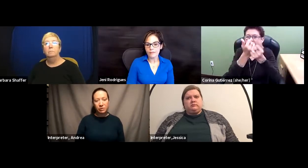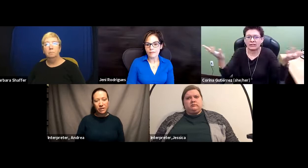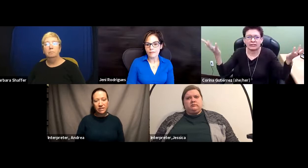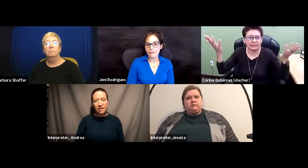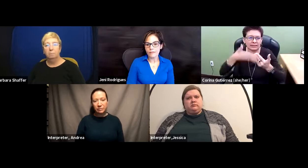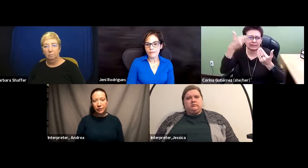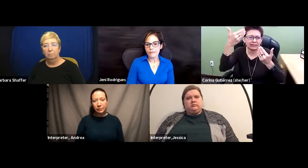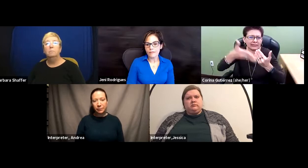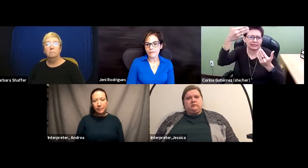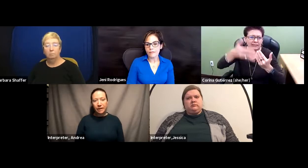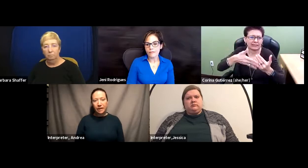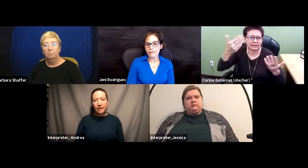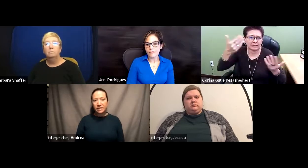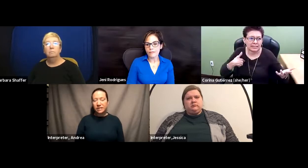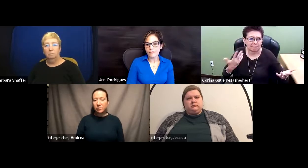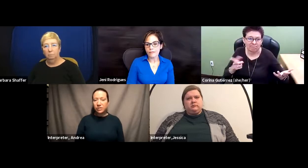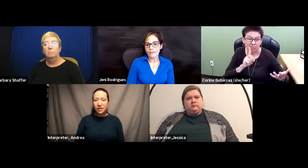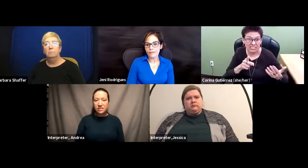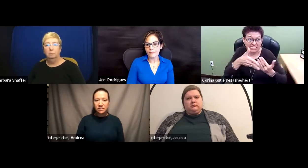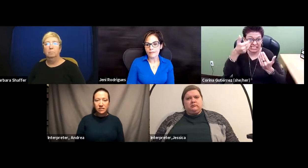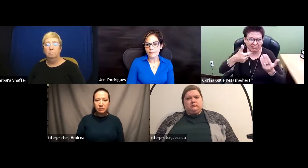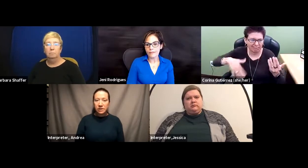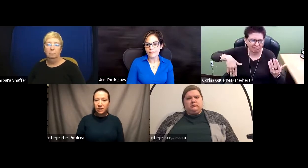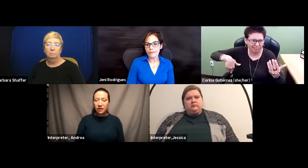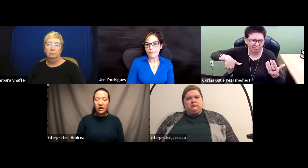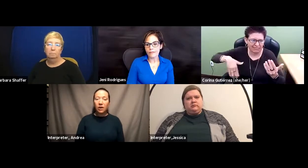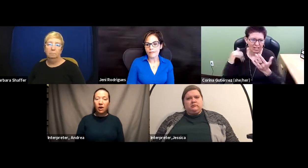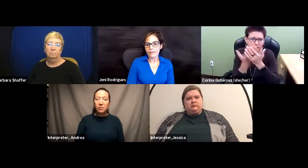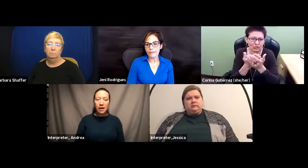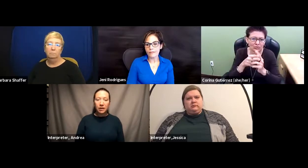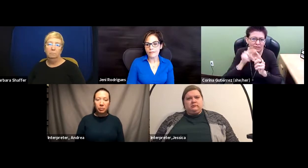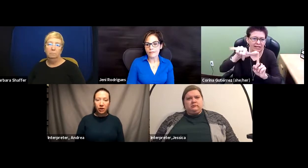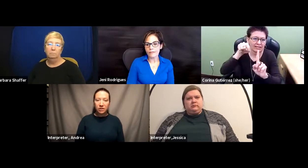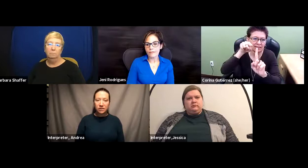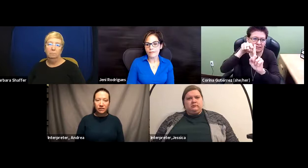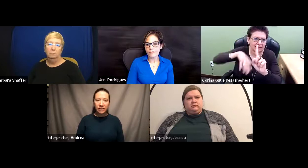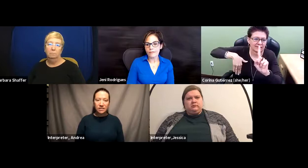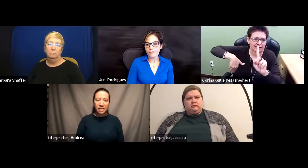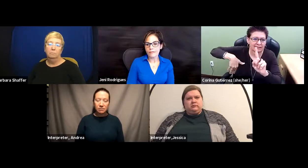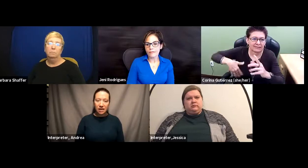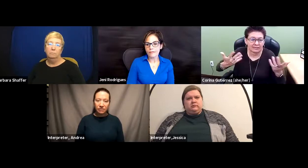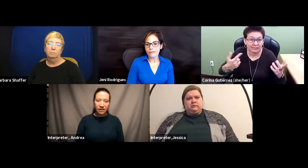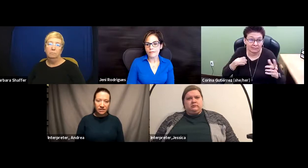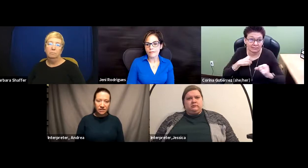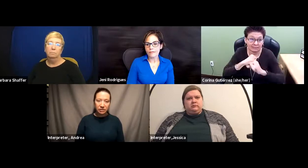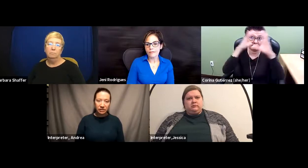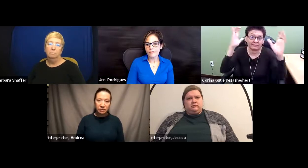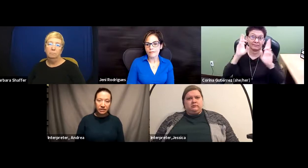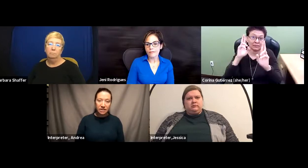would be accessible. And it would just be an automatic part of the landscape to have that accessibility built